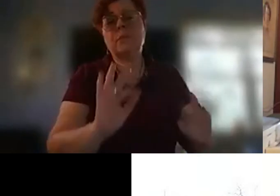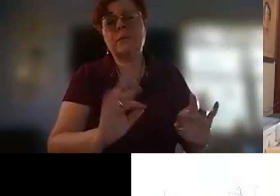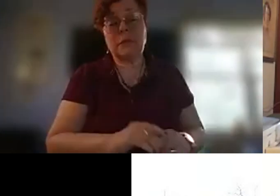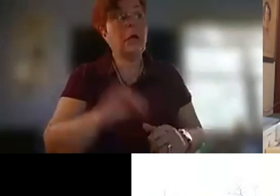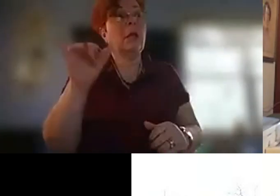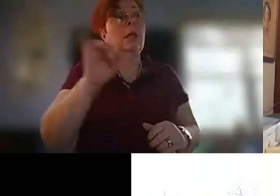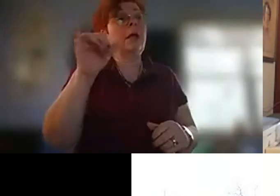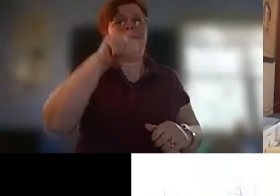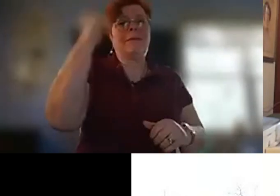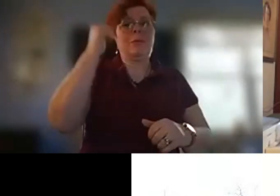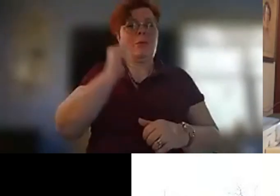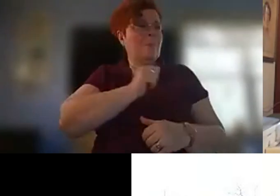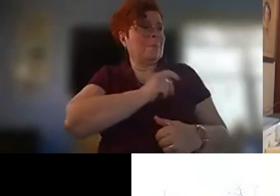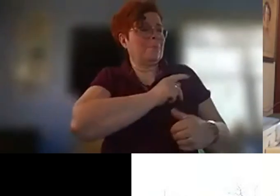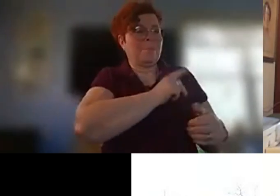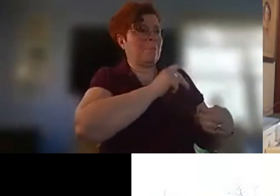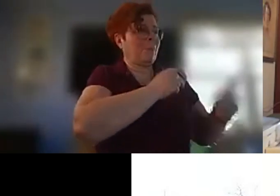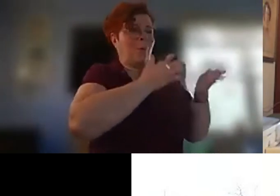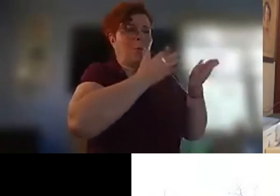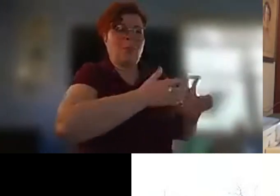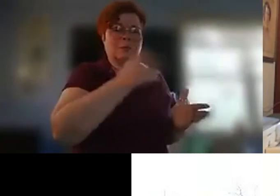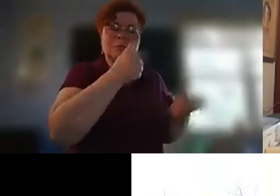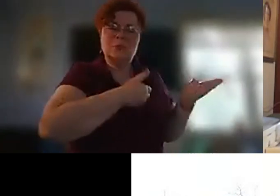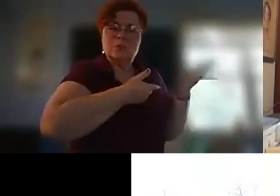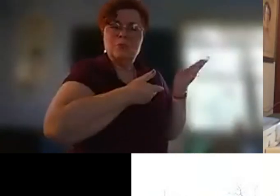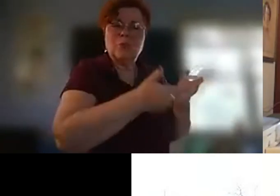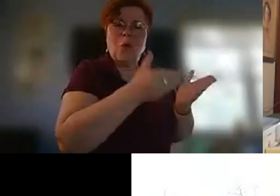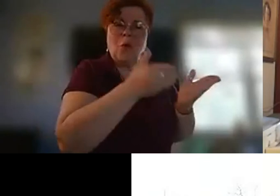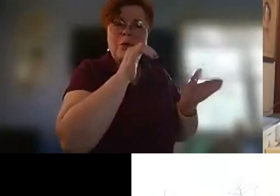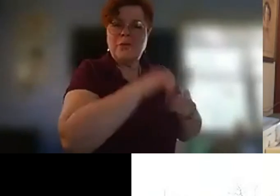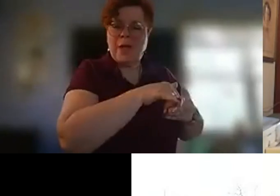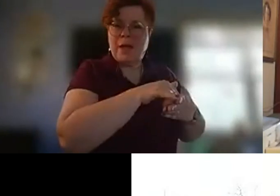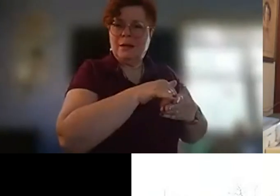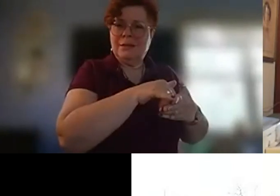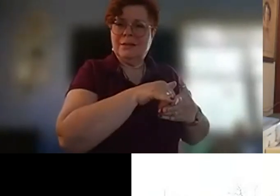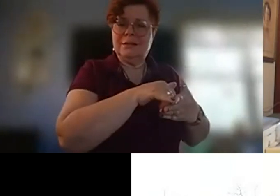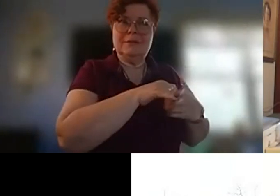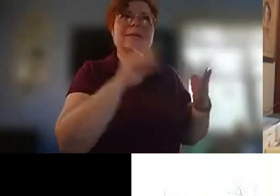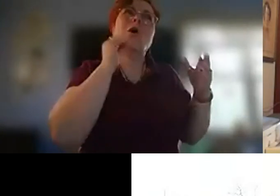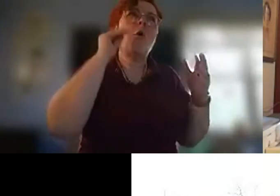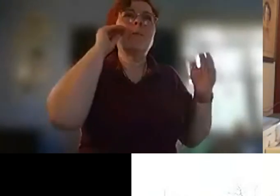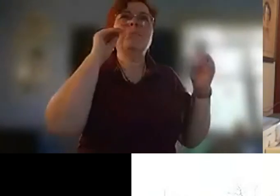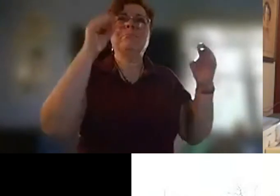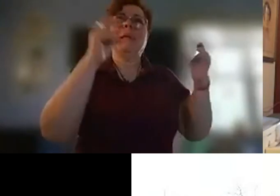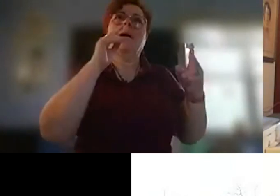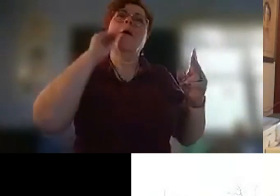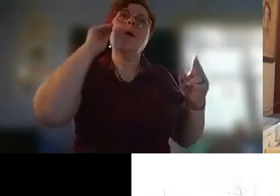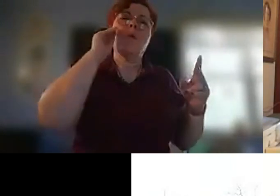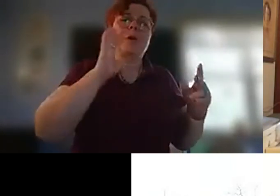poets you brought it um you know brought it home brought it here their heritage as well as